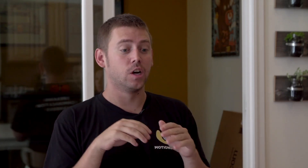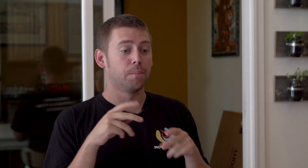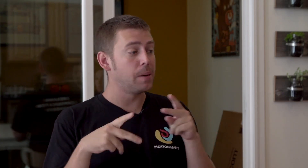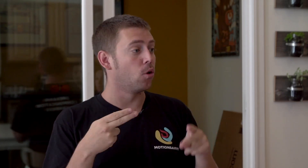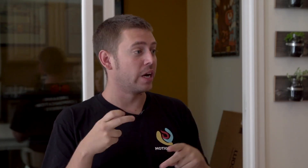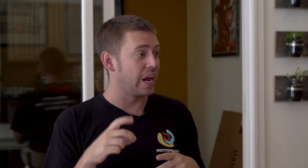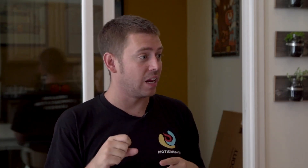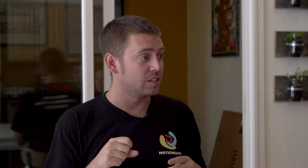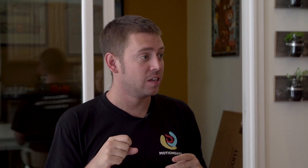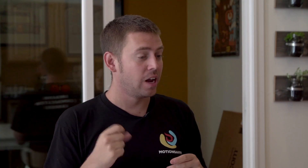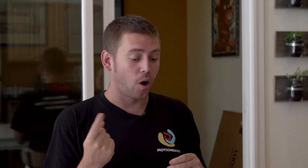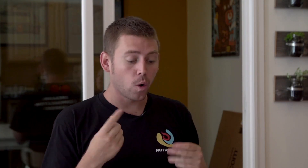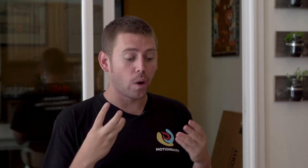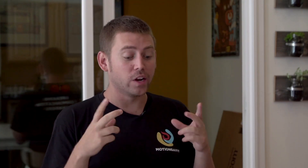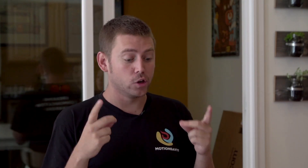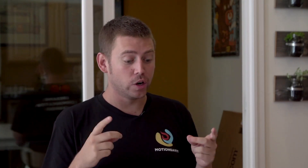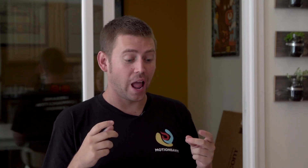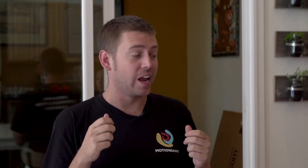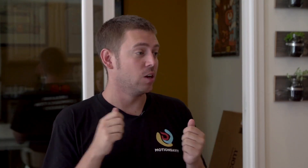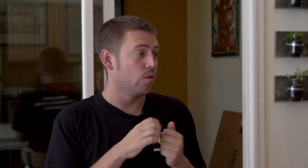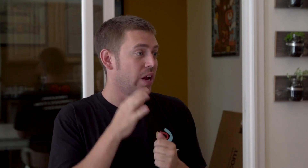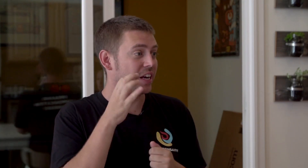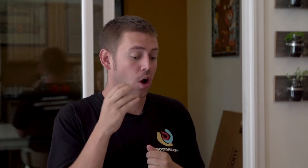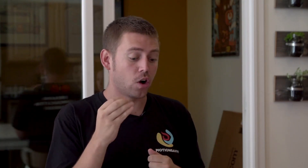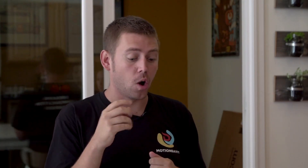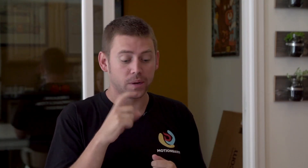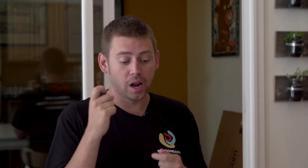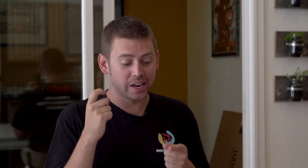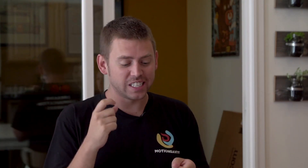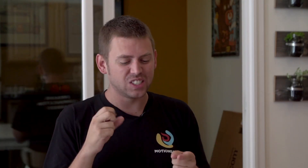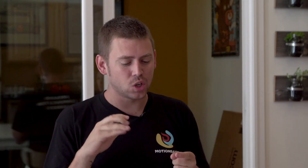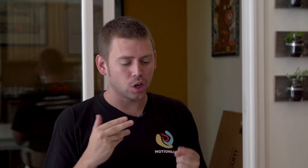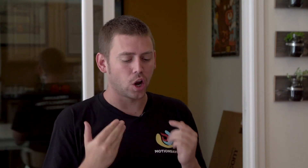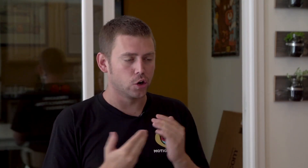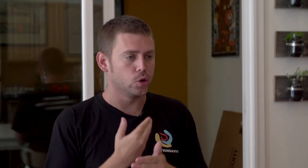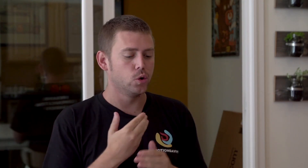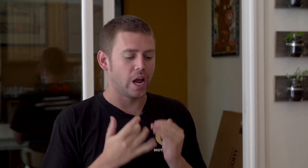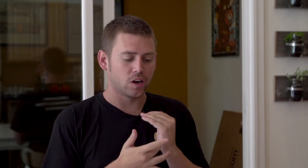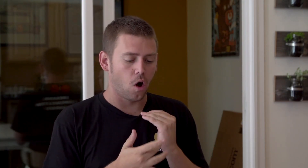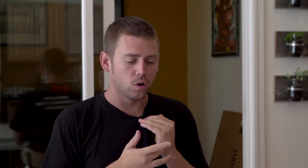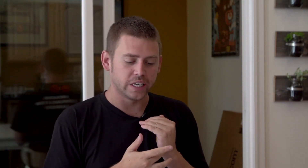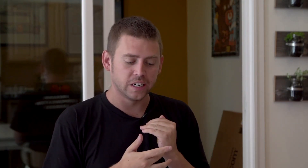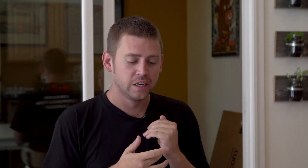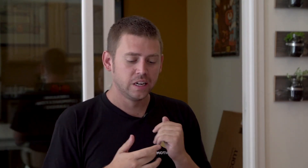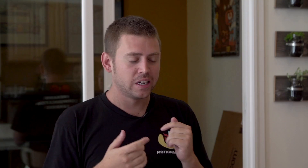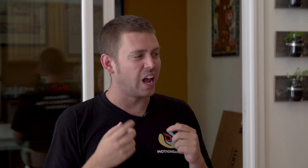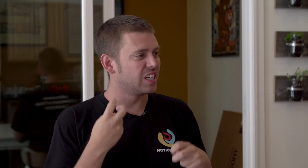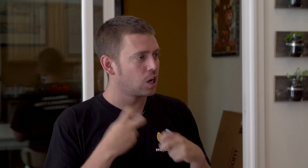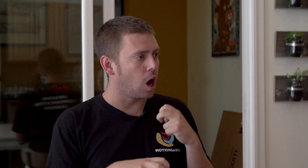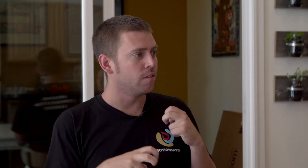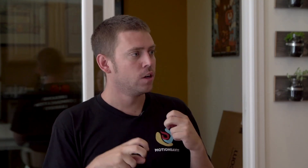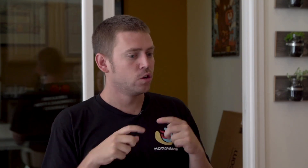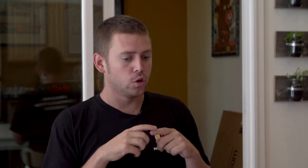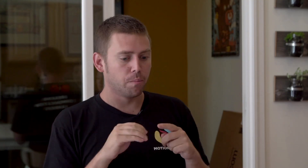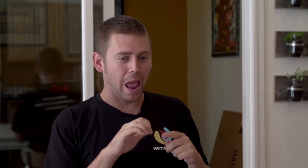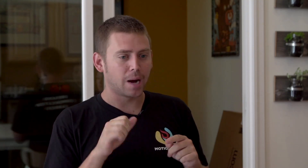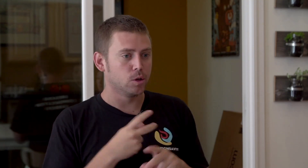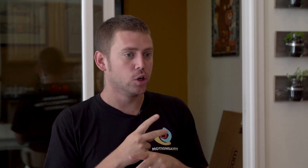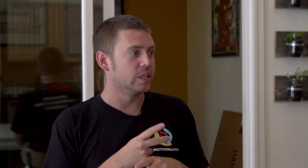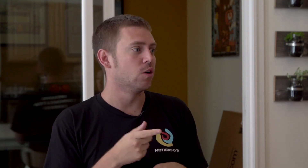people's hands. And the only way to do that is with Indiegogo, because this is such a new technology. Mm-hmm. And it's tough to mass-produce